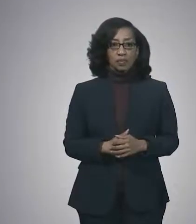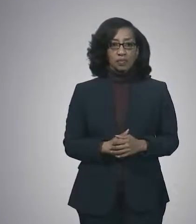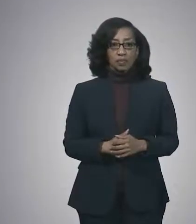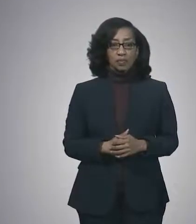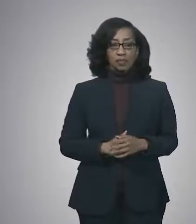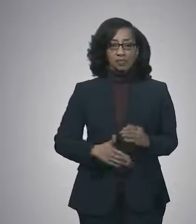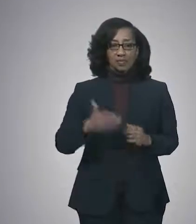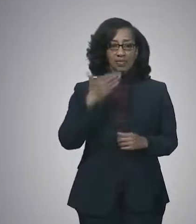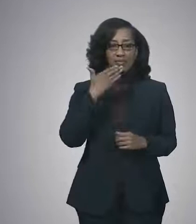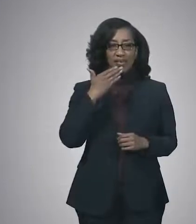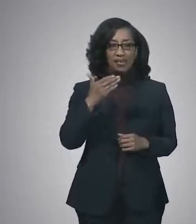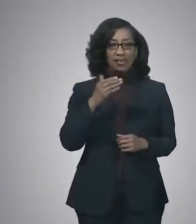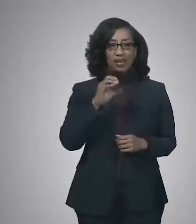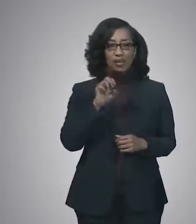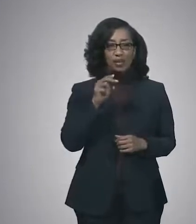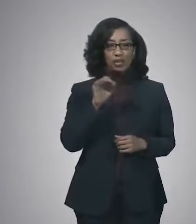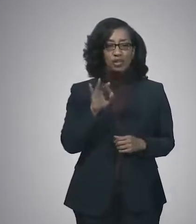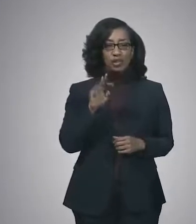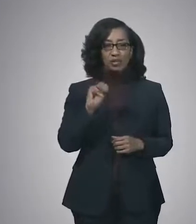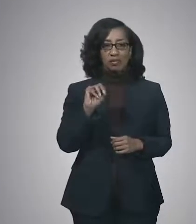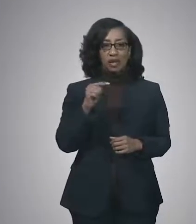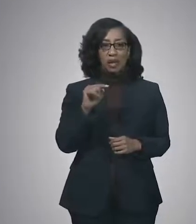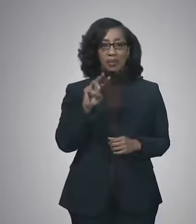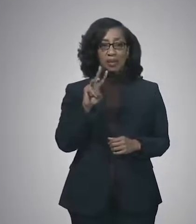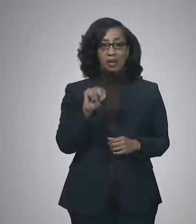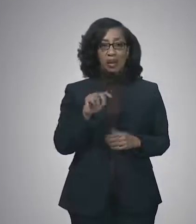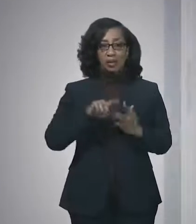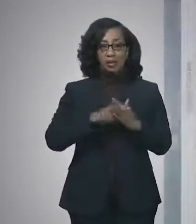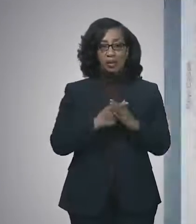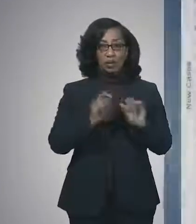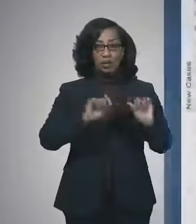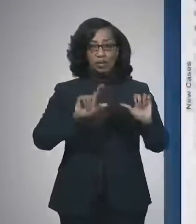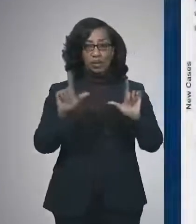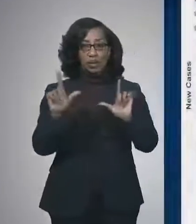Thanks Chief McGowan. I'm going to start off with some slides today. Okay.